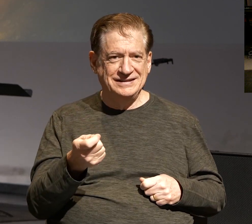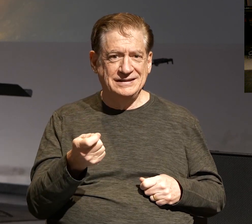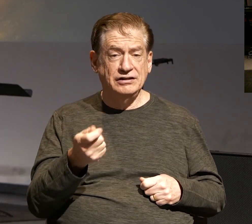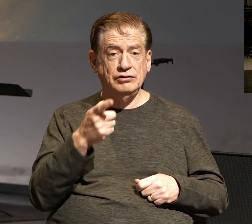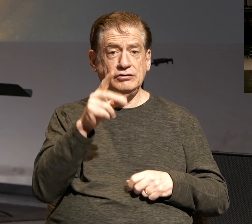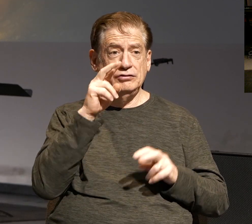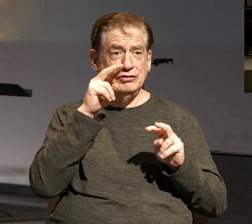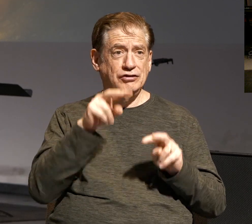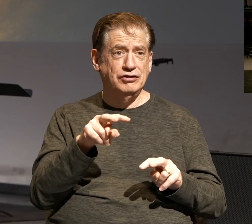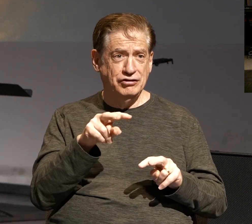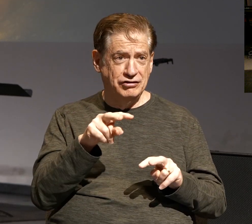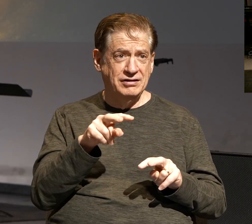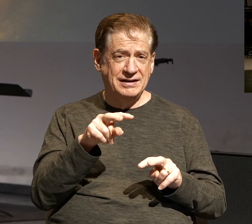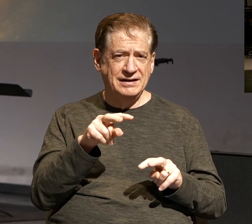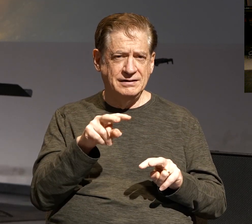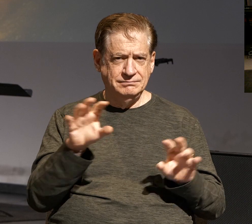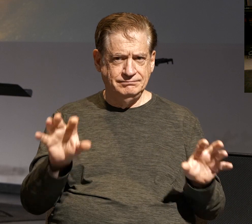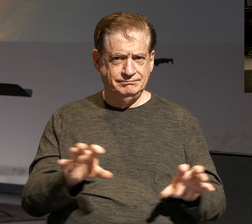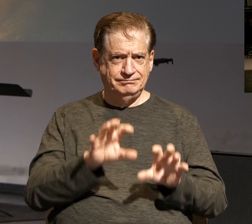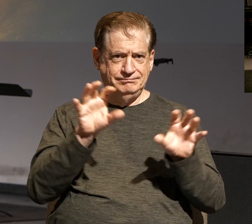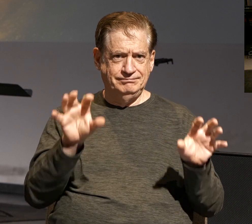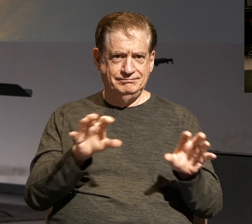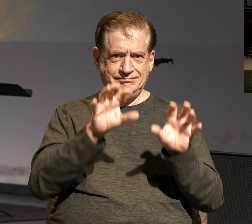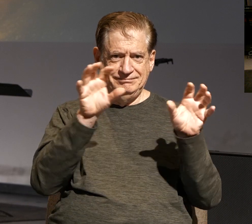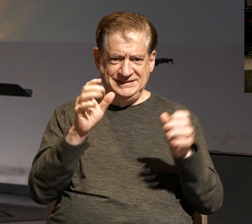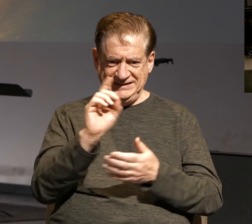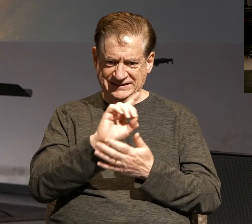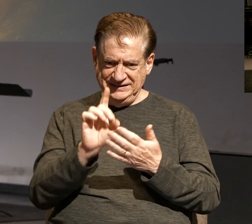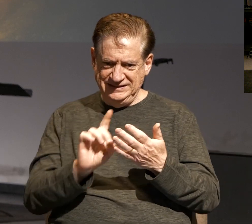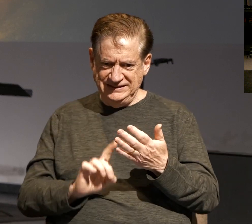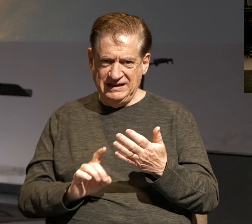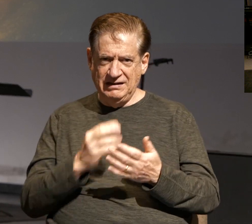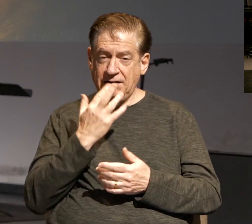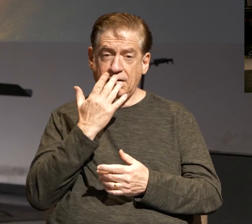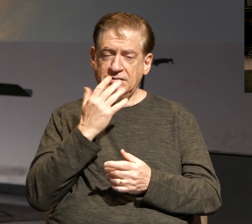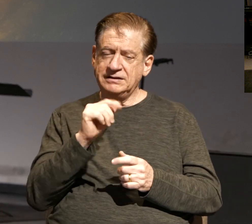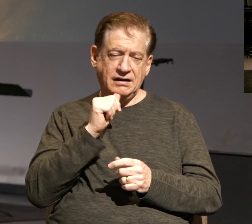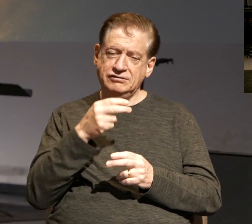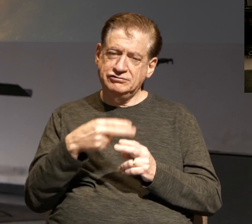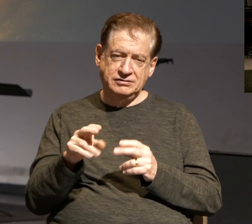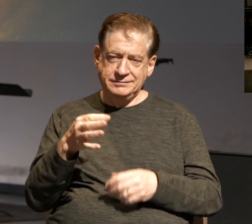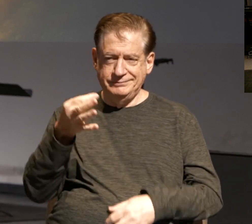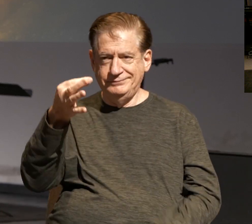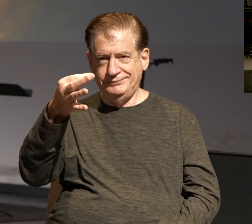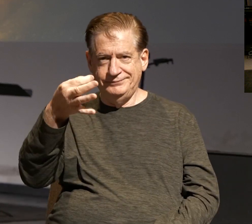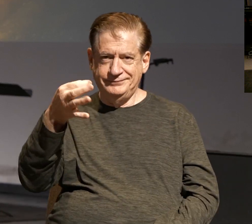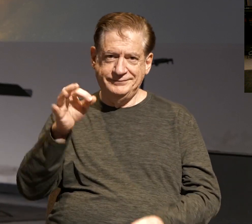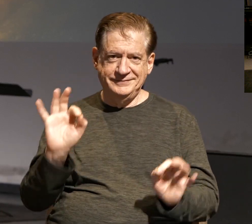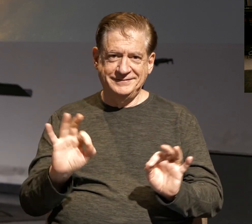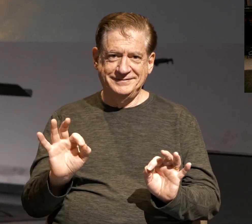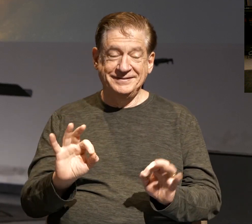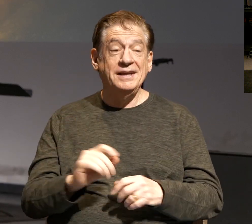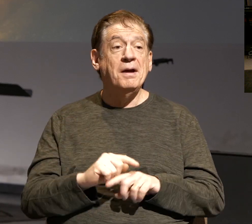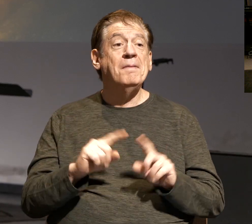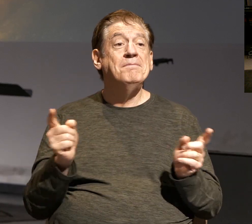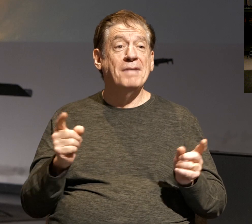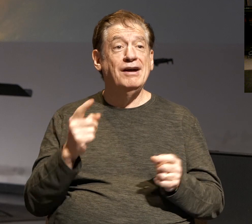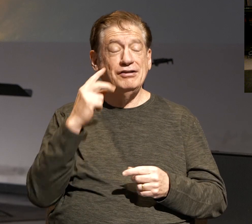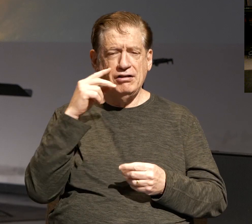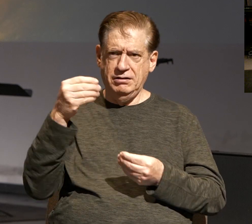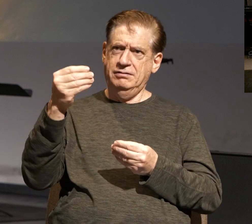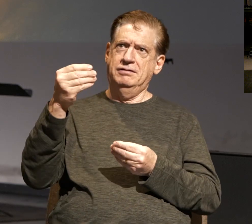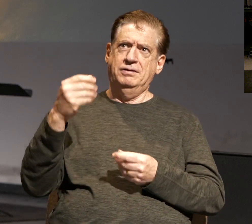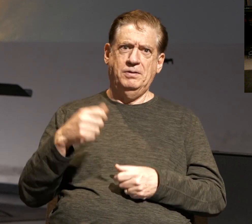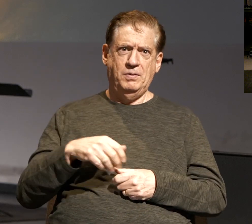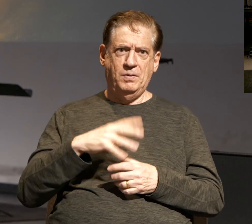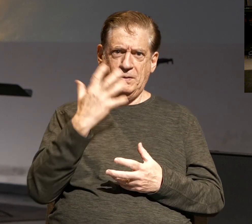You look at kind of the ornate designs that are on it, the colors. not very sharp, so I can hold it like this. And you look at this, you go, wow,